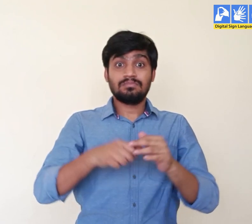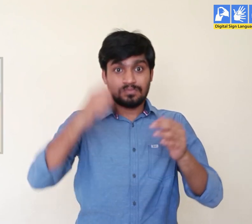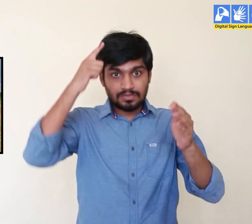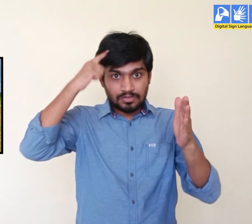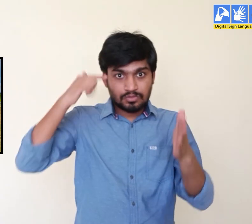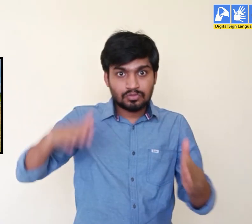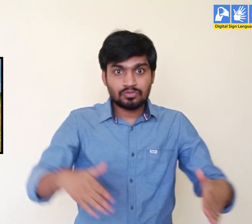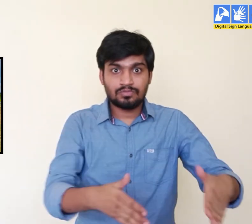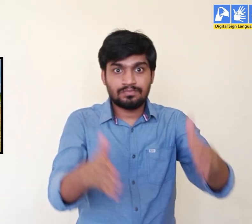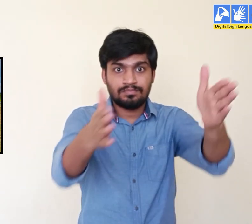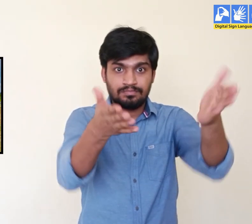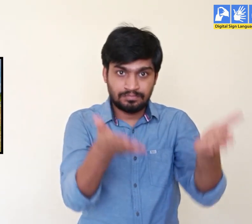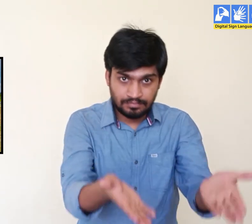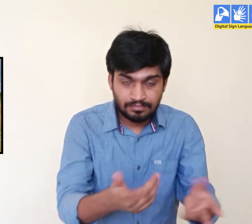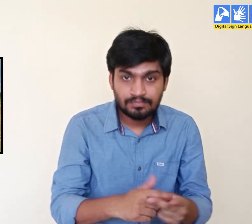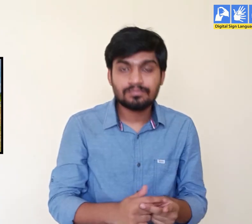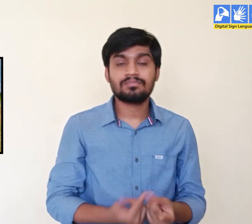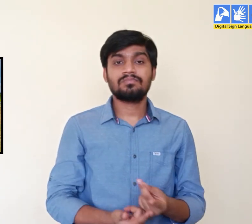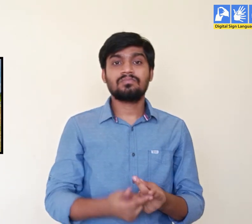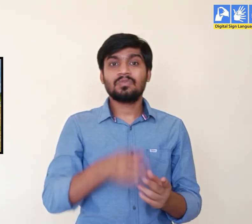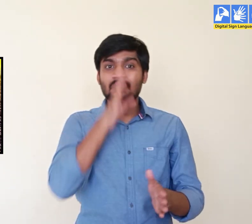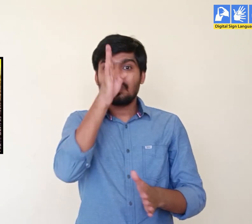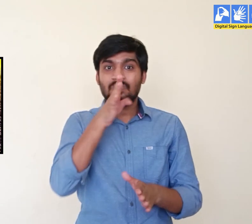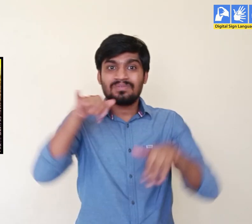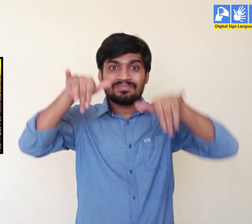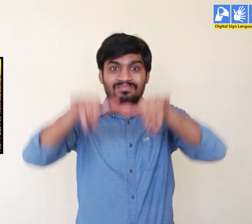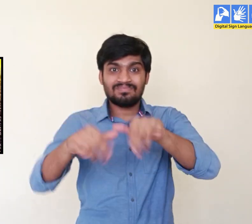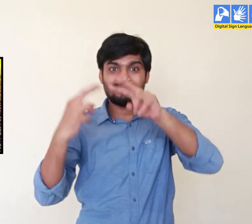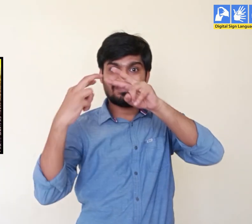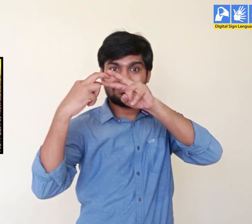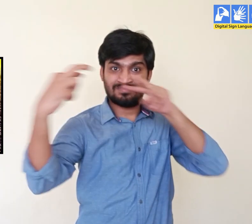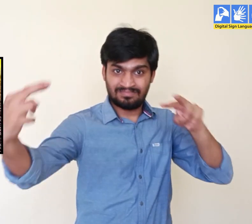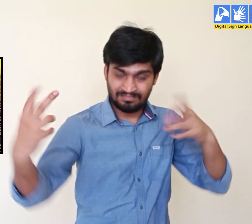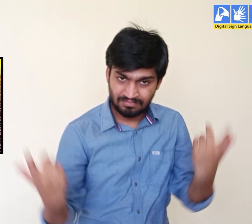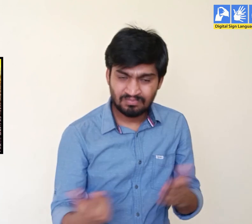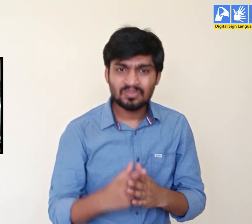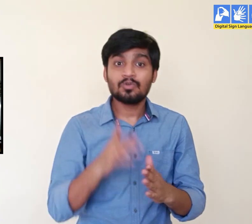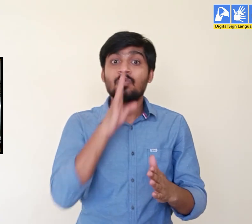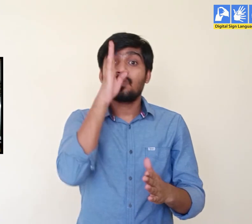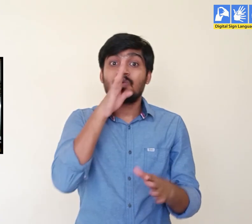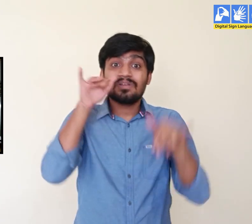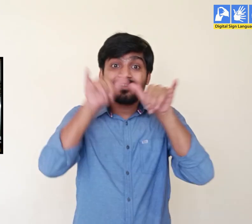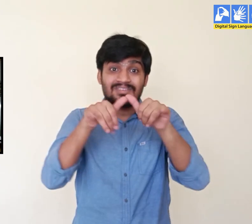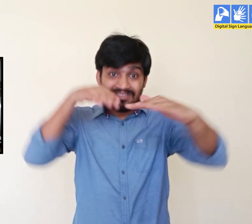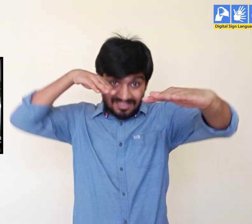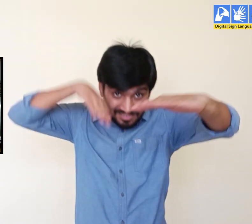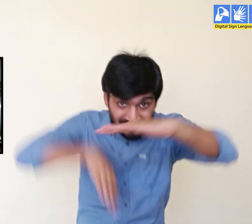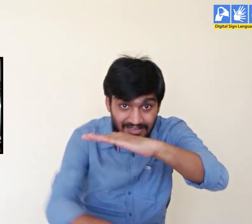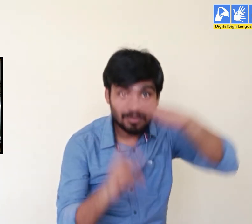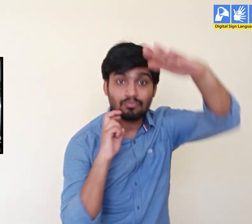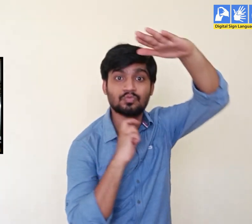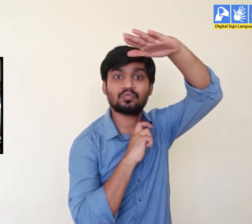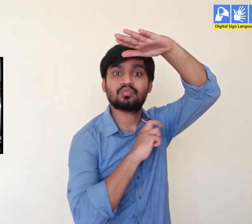In this we have roads, railway tracks and underground tunnels.